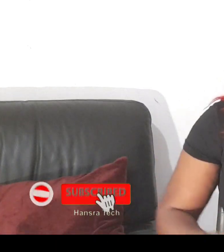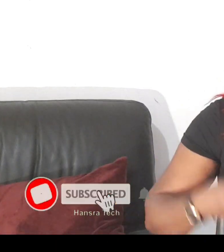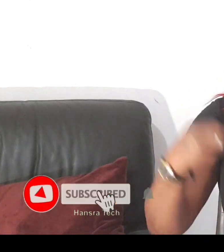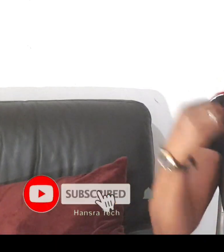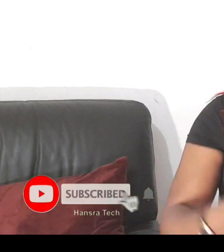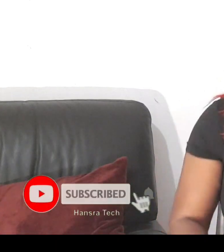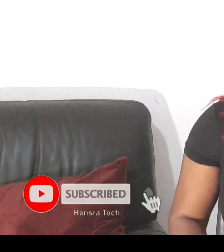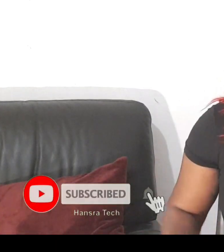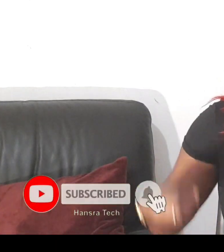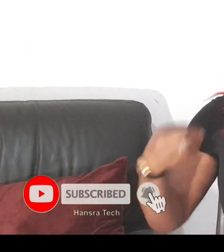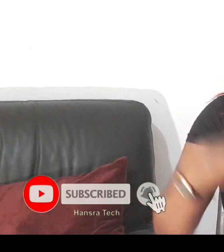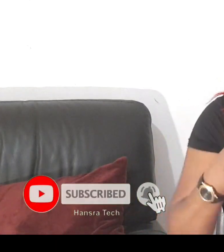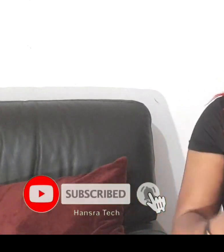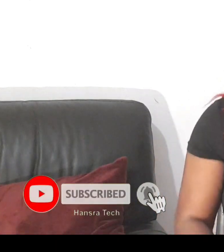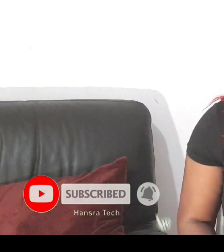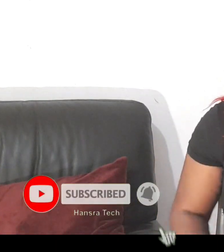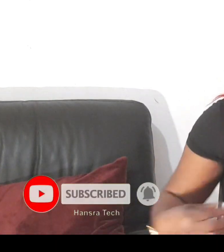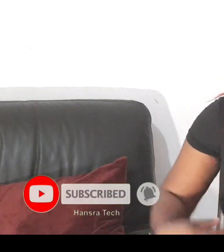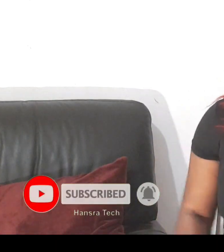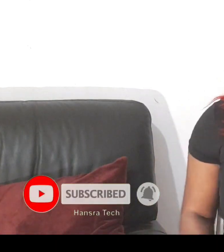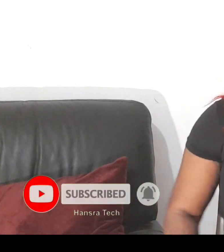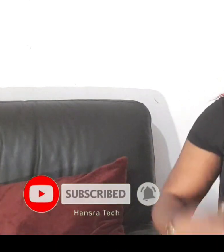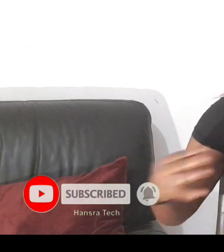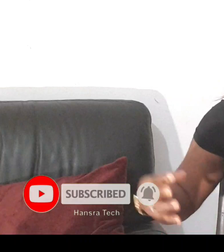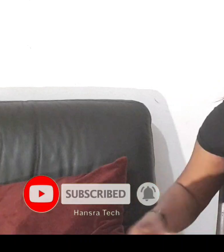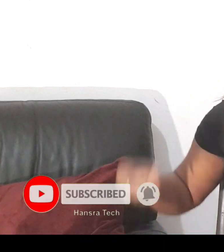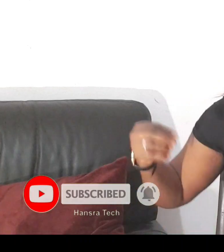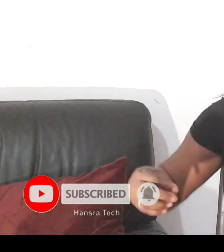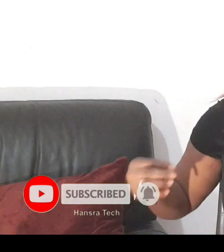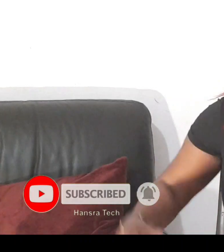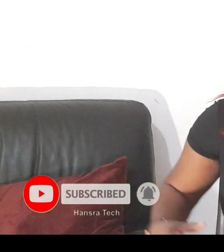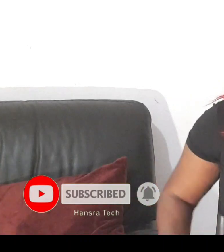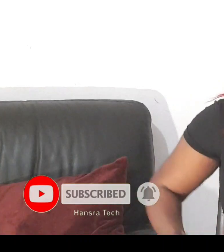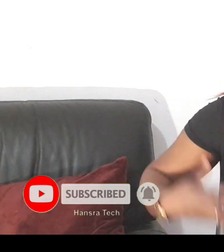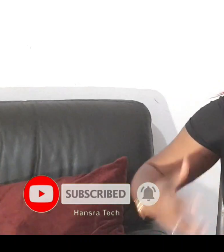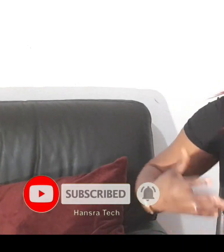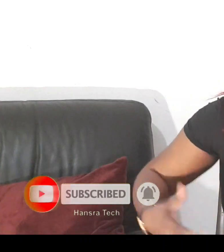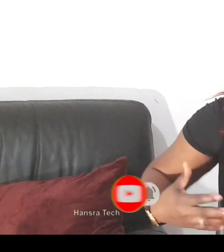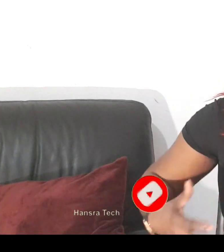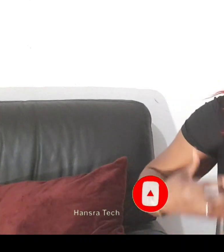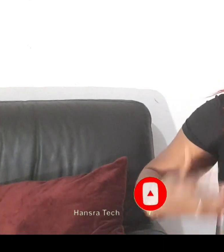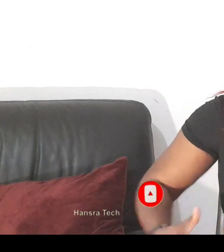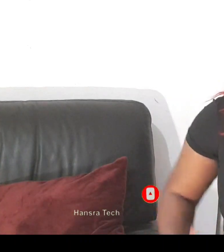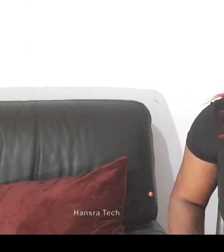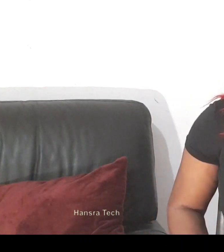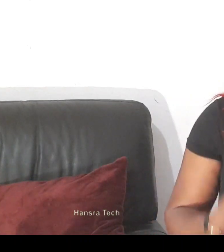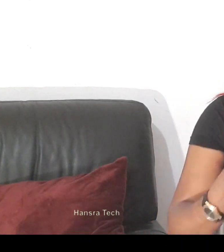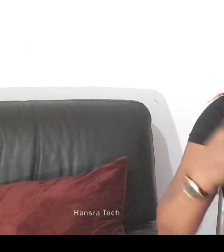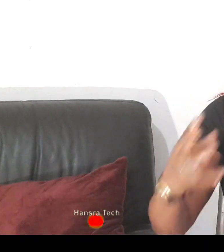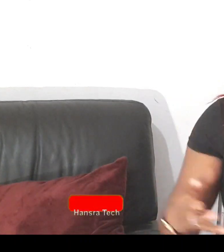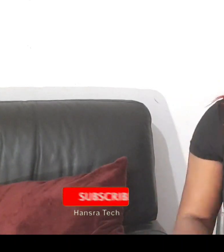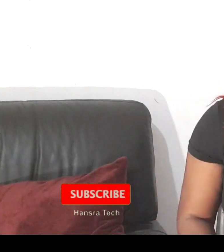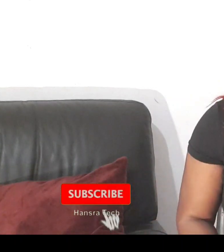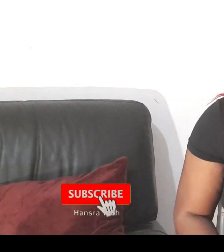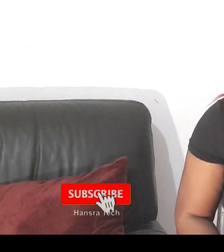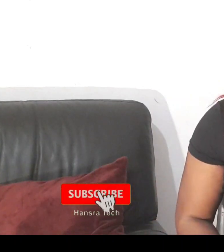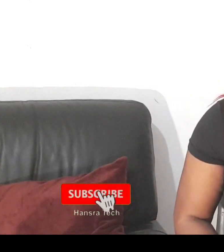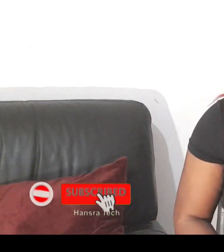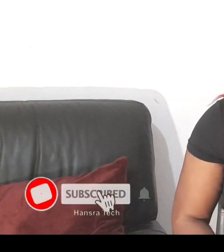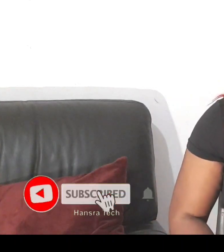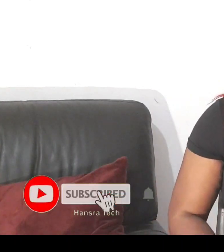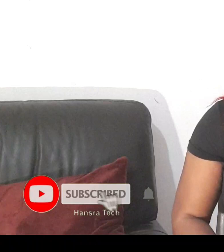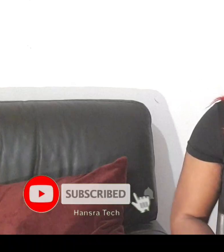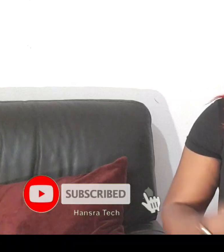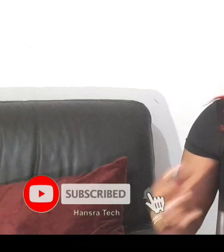decided to stood up to say something about those that were don't have an upcoming citizen that has case in their